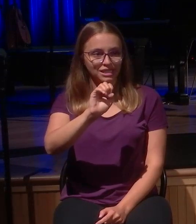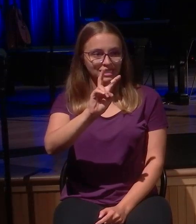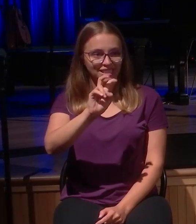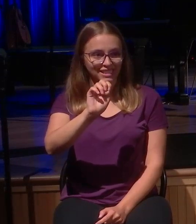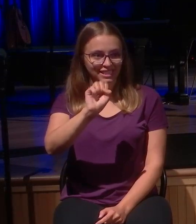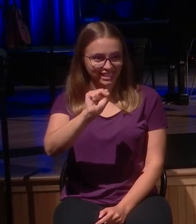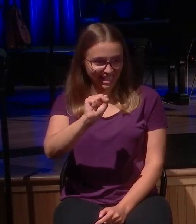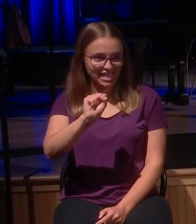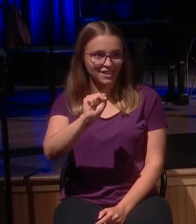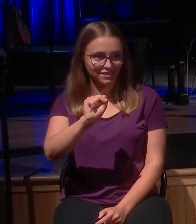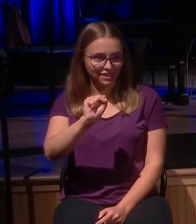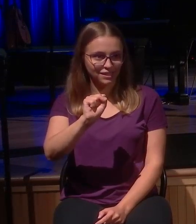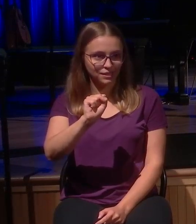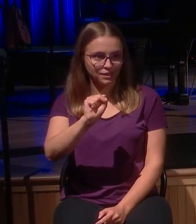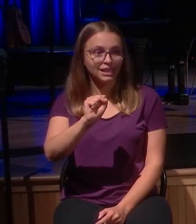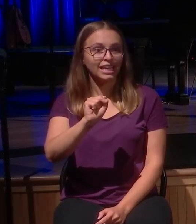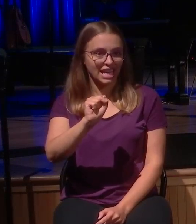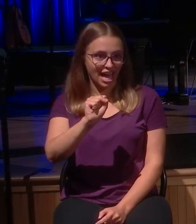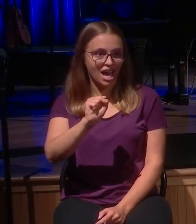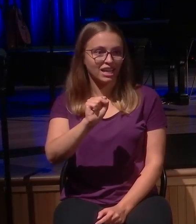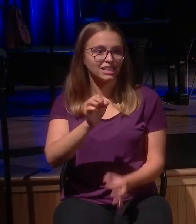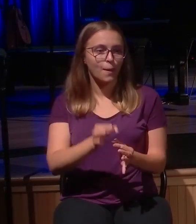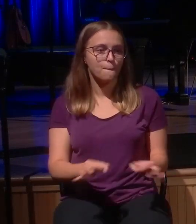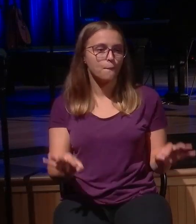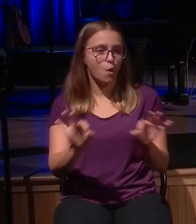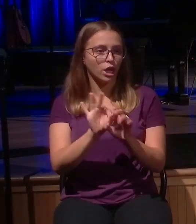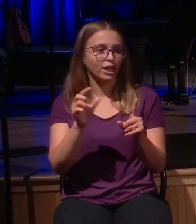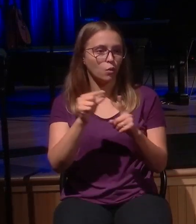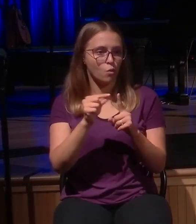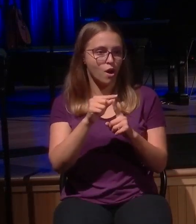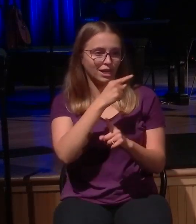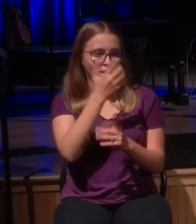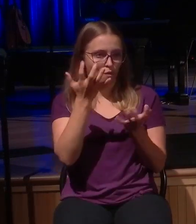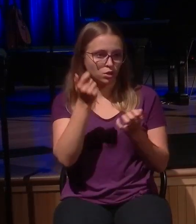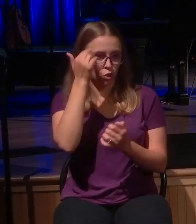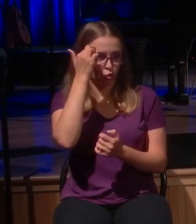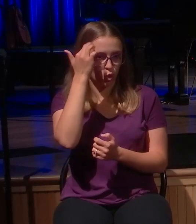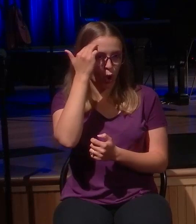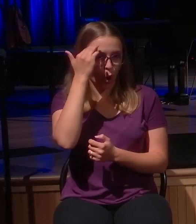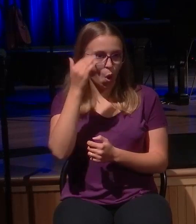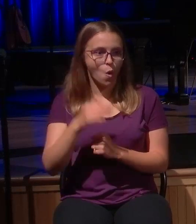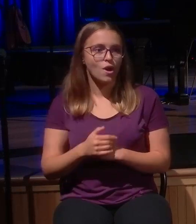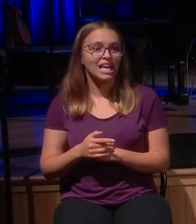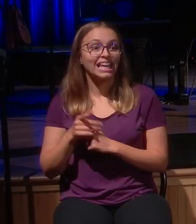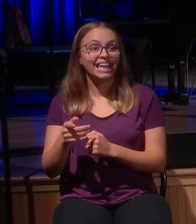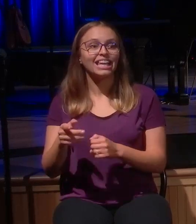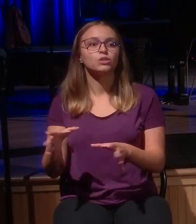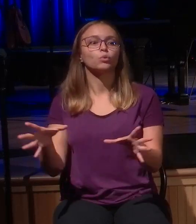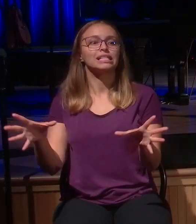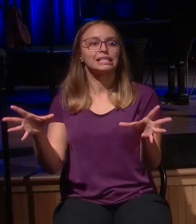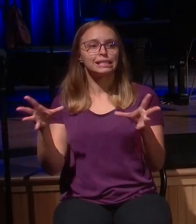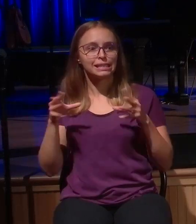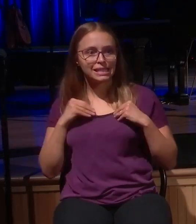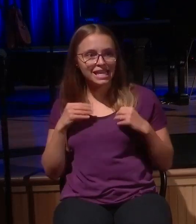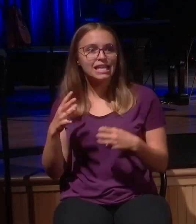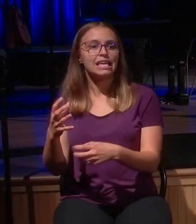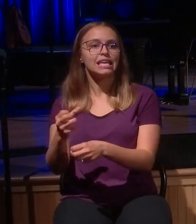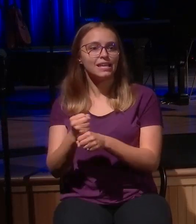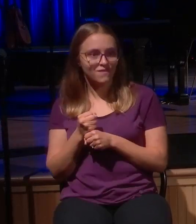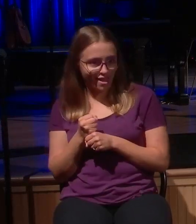parable. Truth be told, he told them three parables. New hope. This passage, Luke 15, is birthed out of the conflict